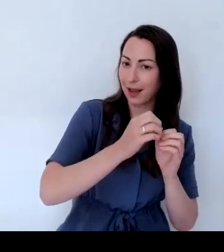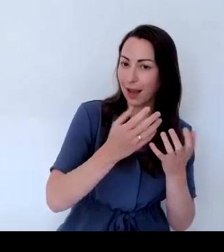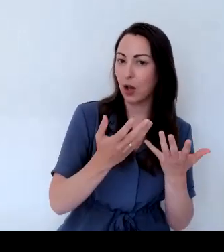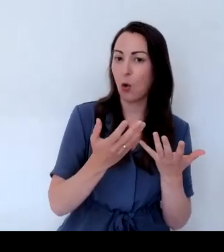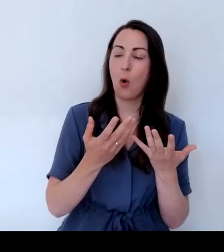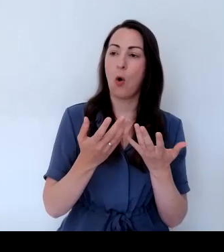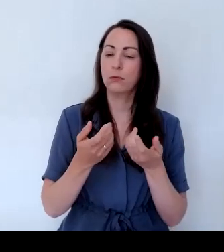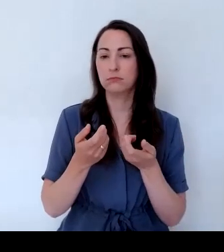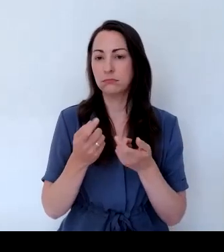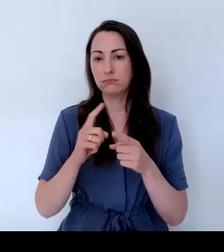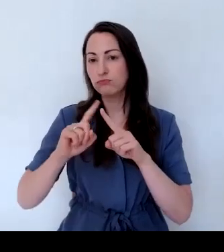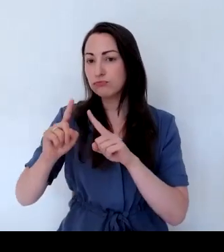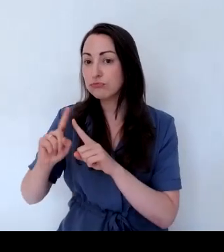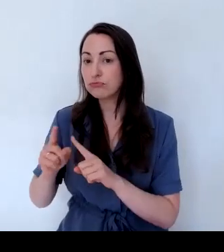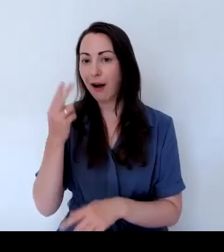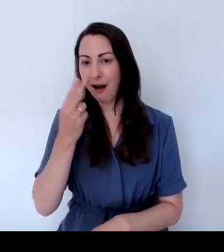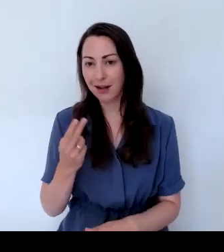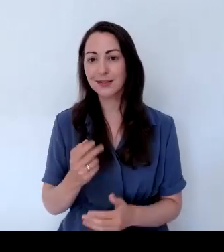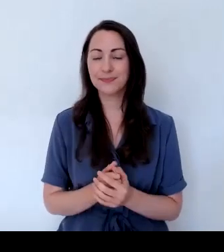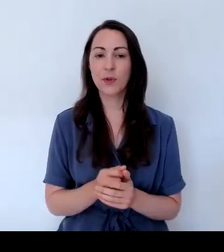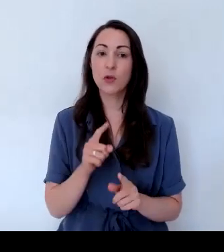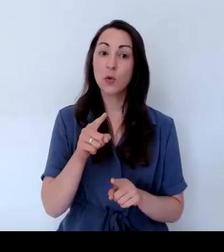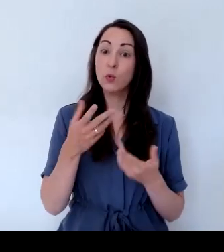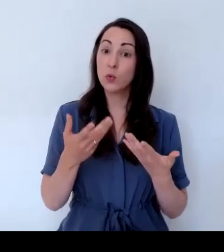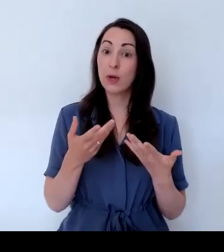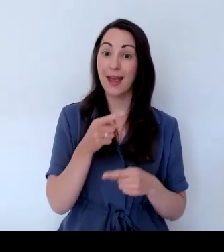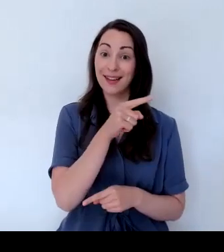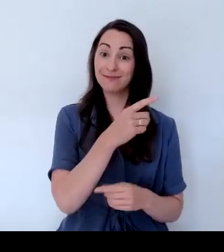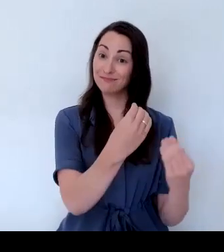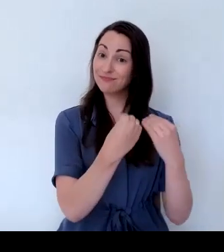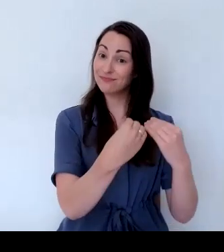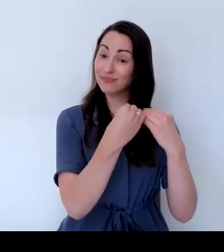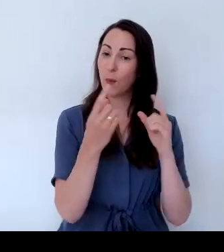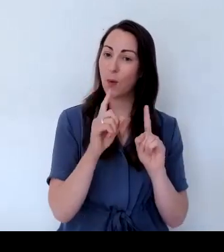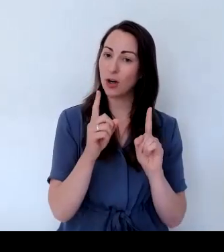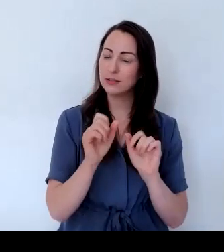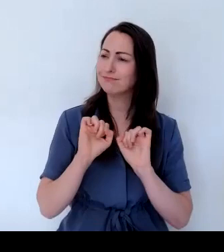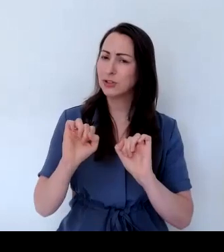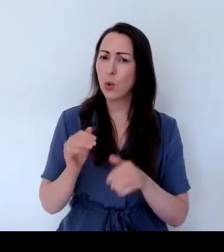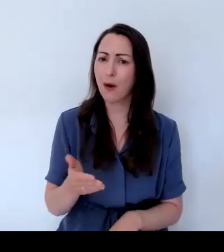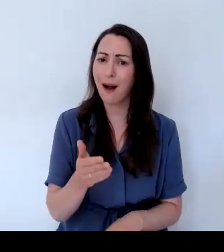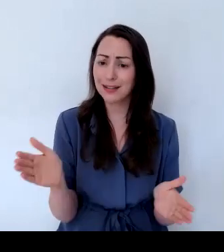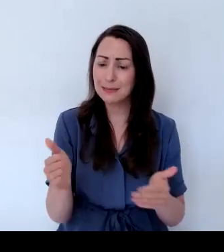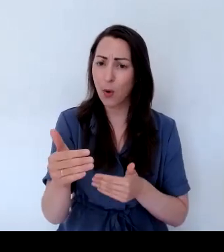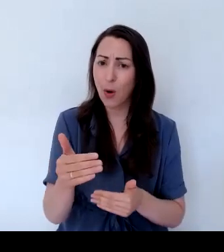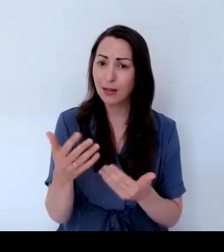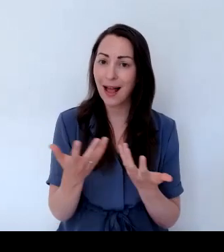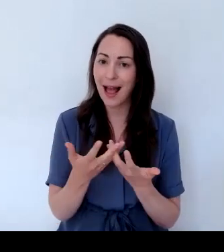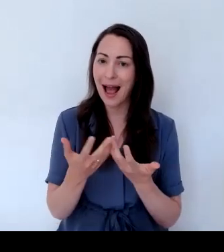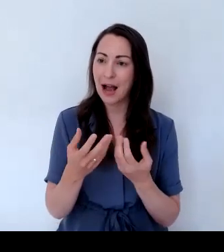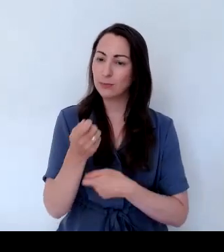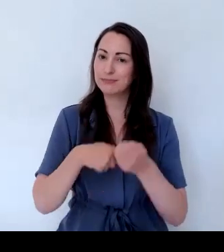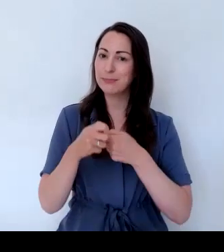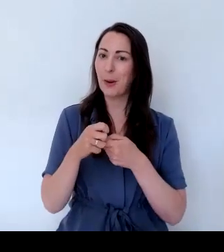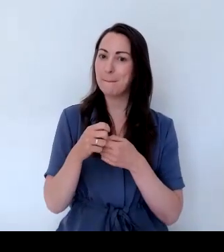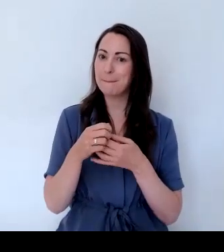make the most of your small space for pollinators. So I'll just hand you over to Helen. Thank you, Helen.